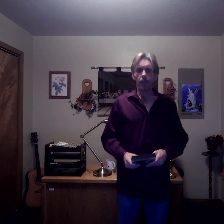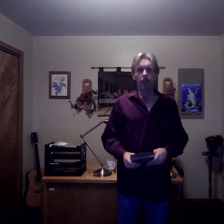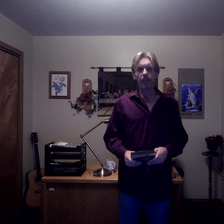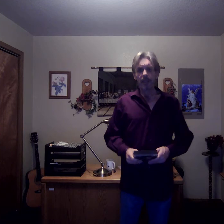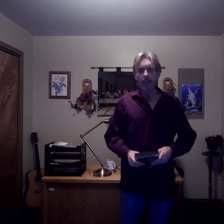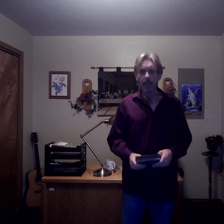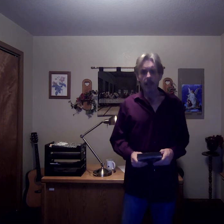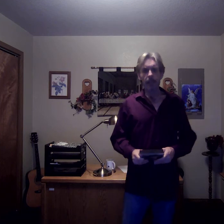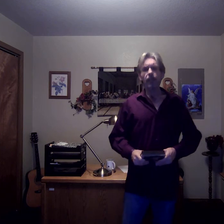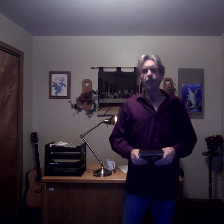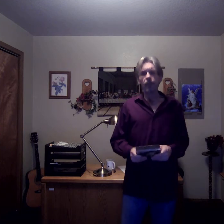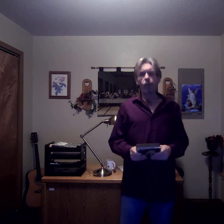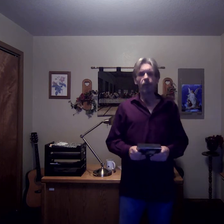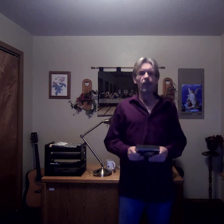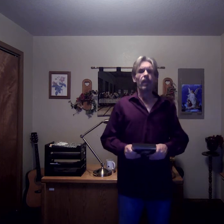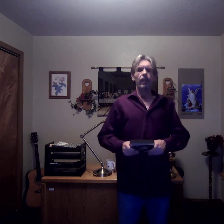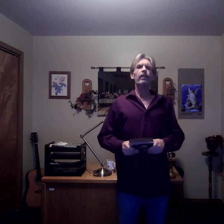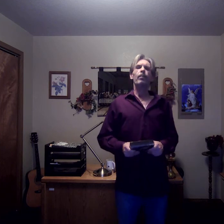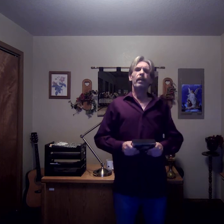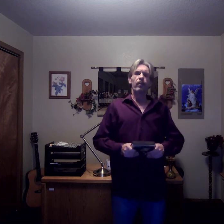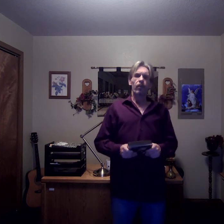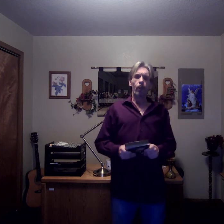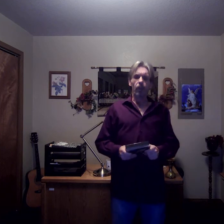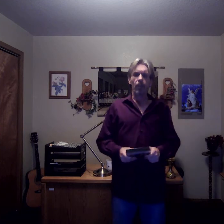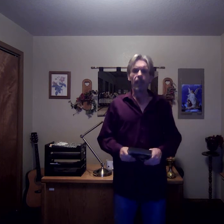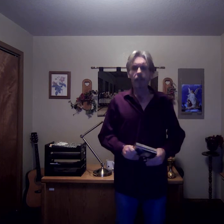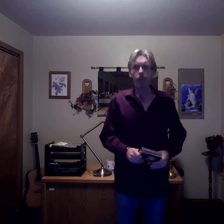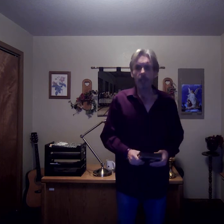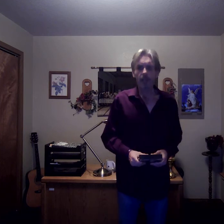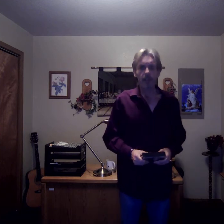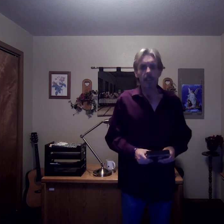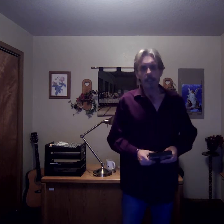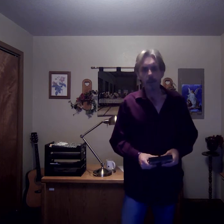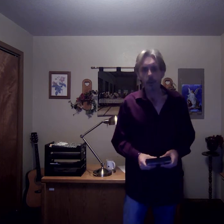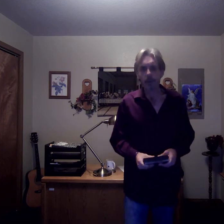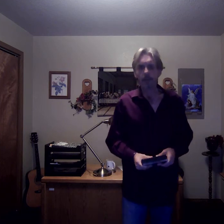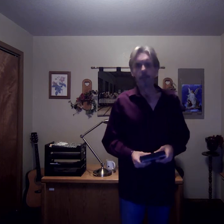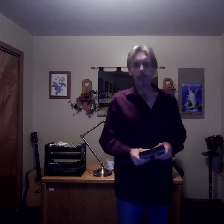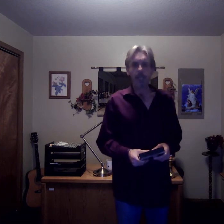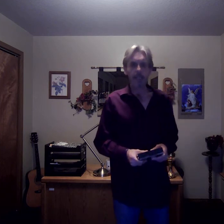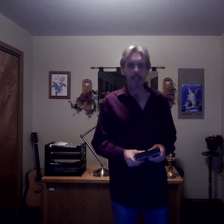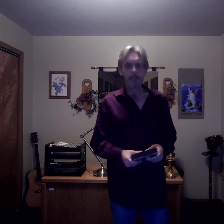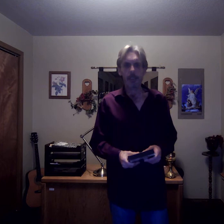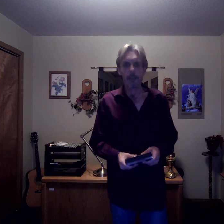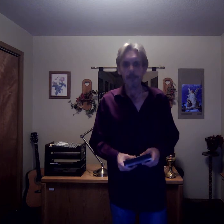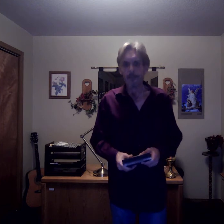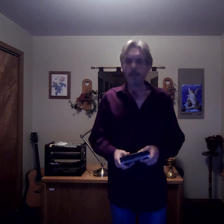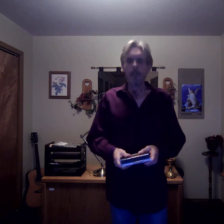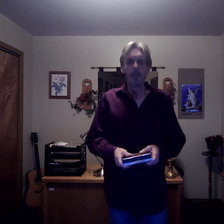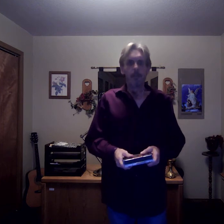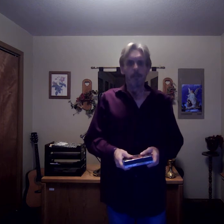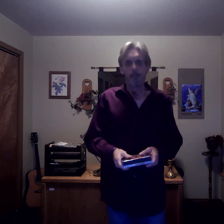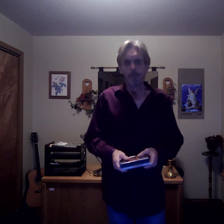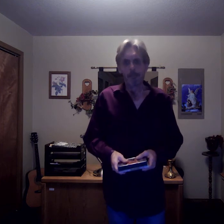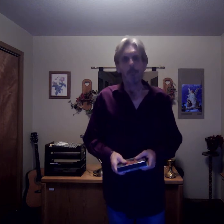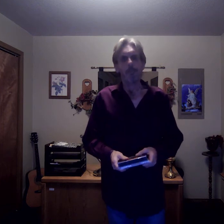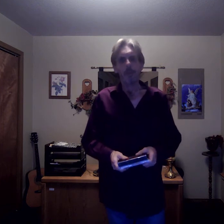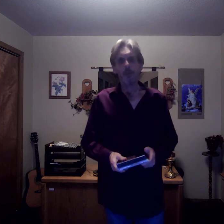music has had on individuals in the business world as well as in the world of student academia. Music